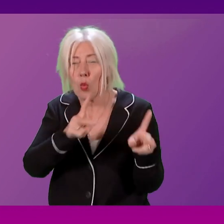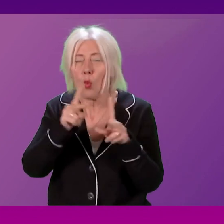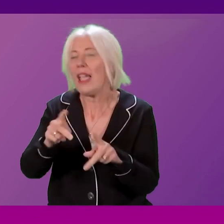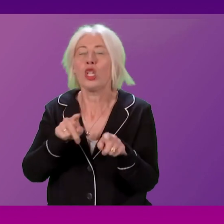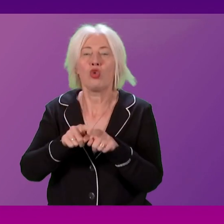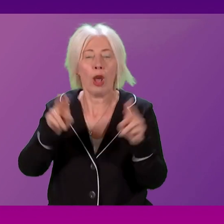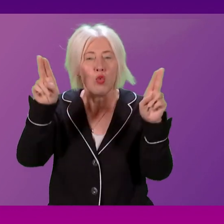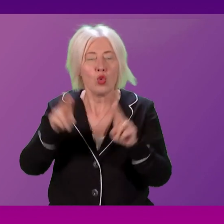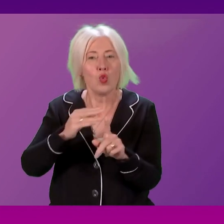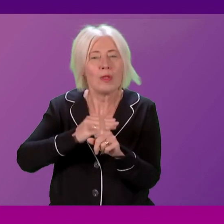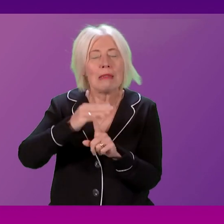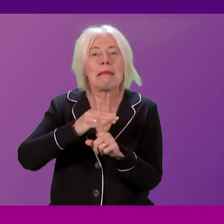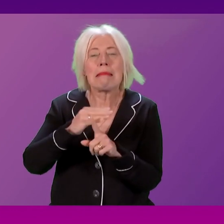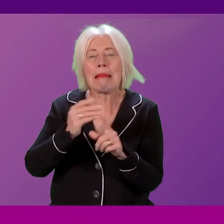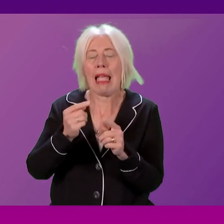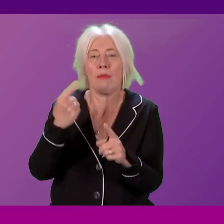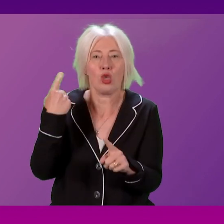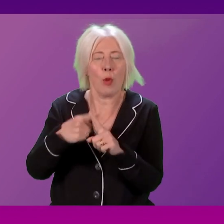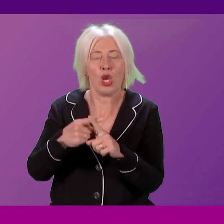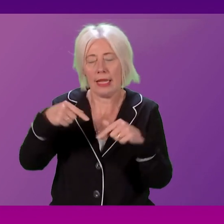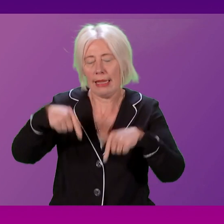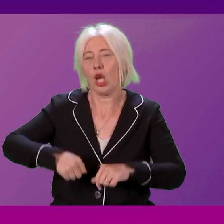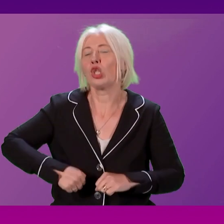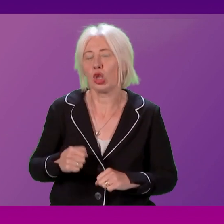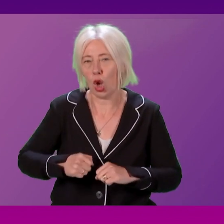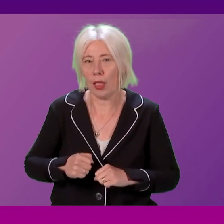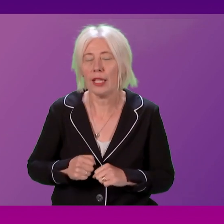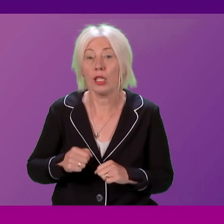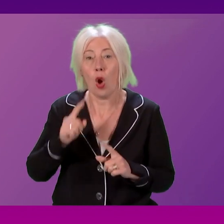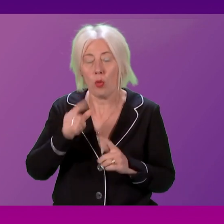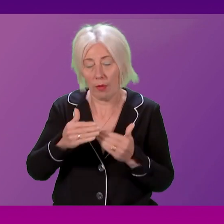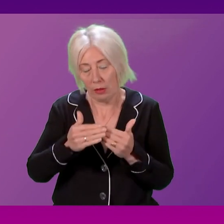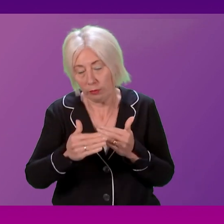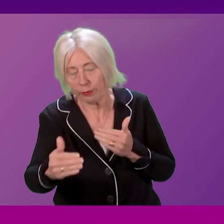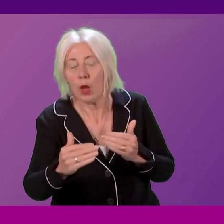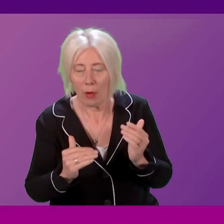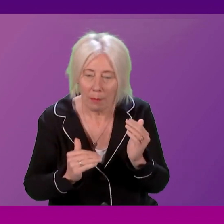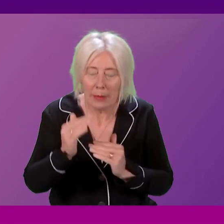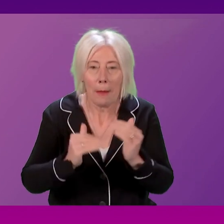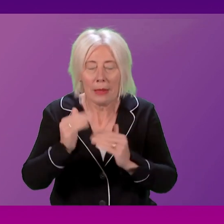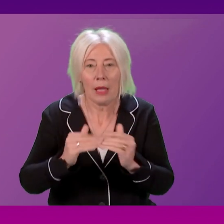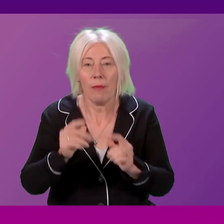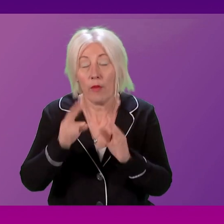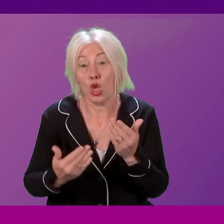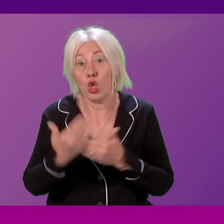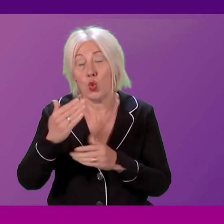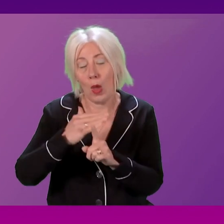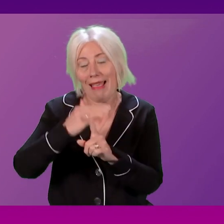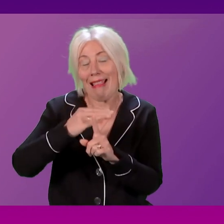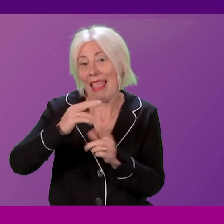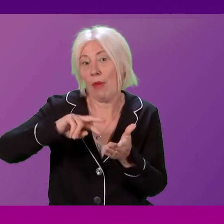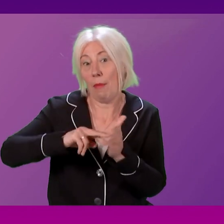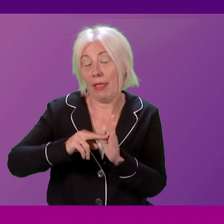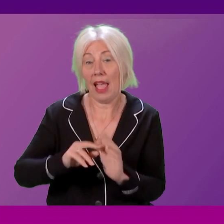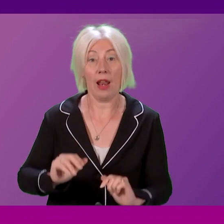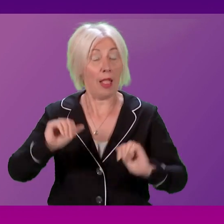bill. Much more on top of that that we'll continue to build upon as we develop our new climate plan, and it's why I'm looking forward to